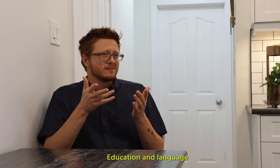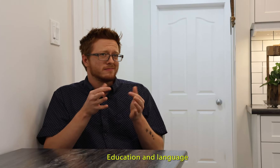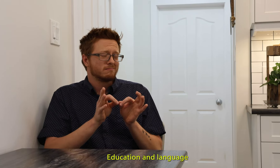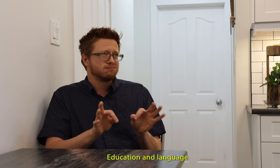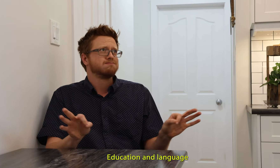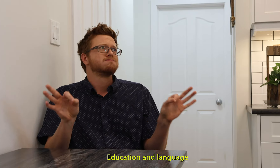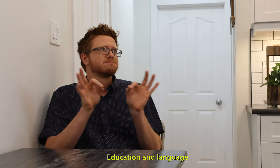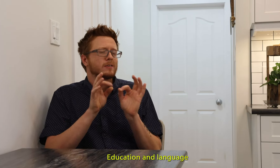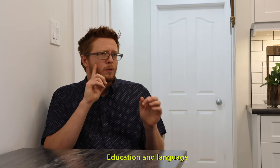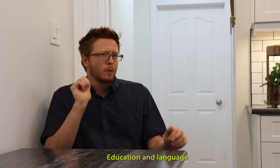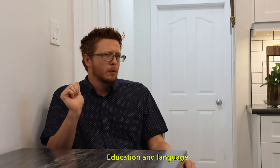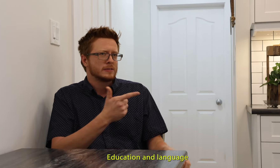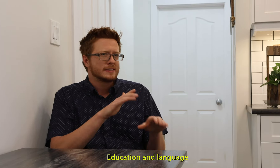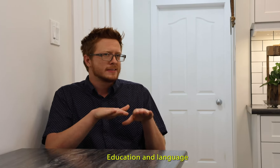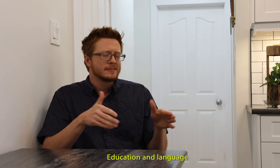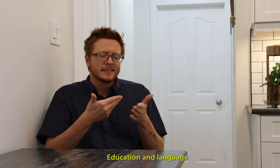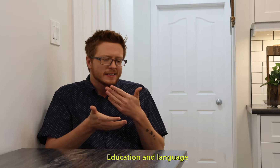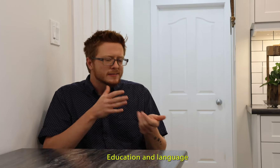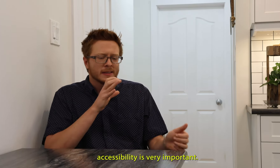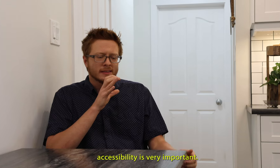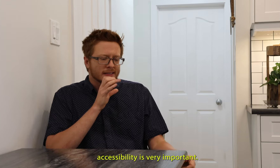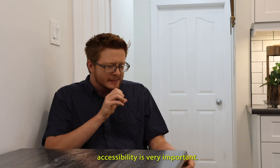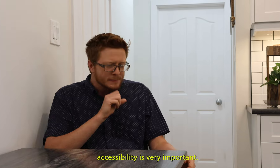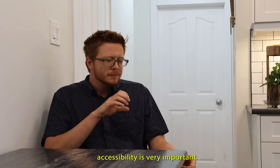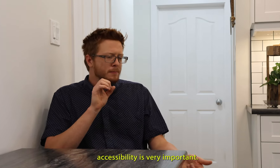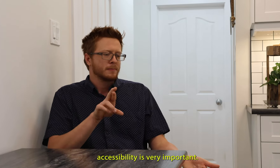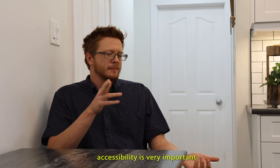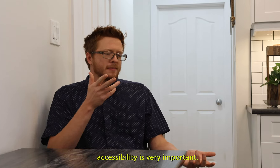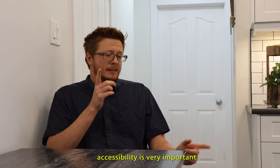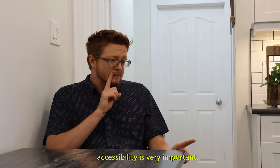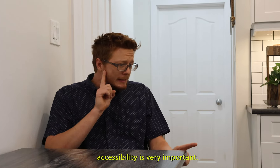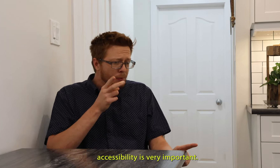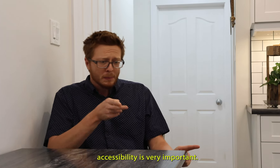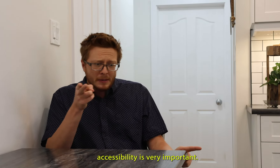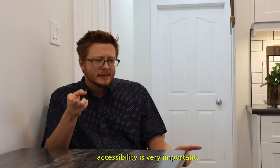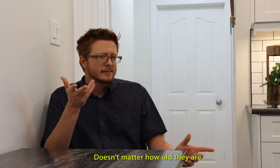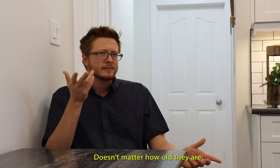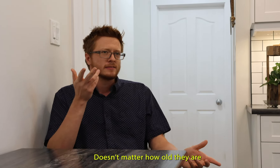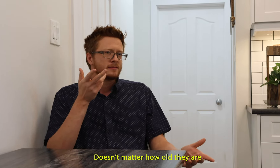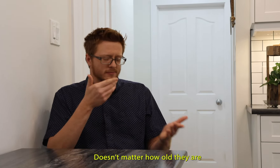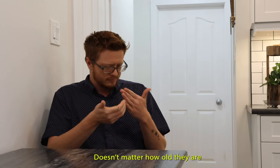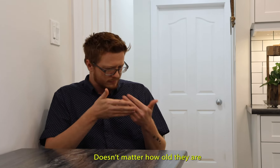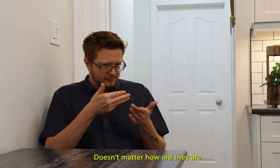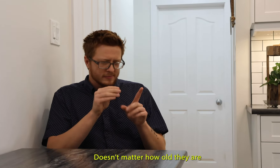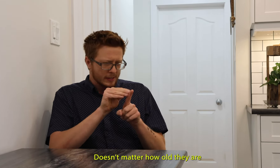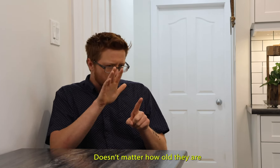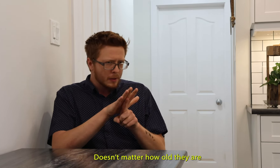Education and language accessibility is very important. doesn't matter how old they are.